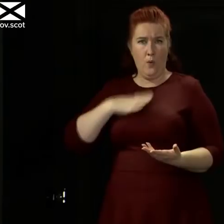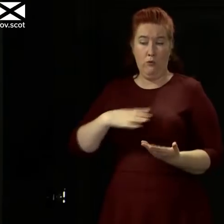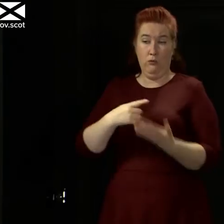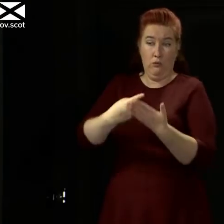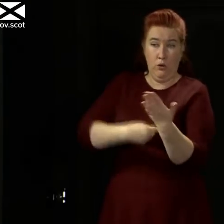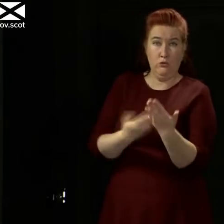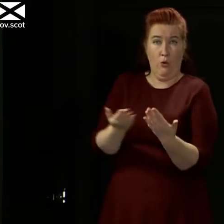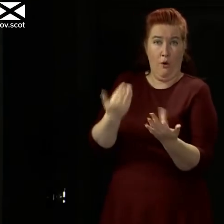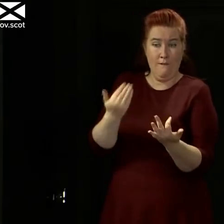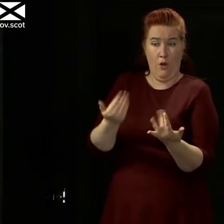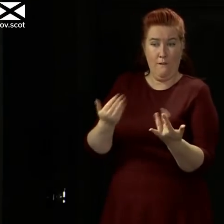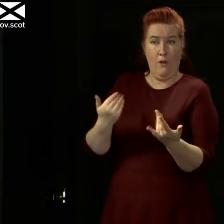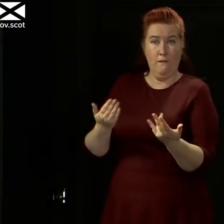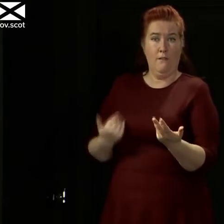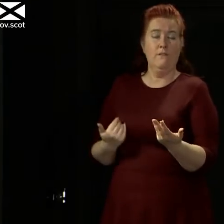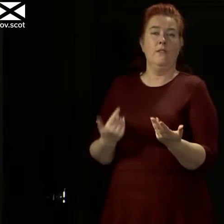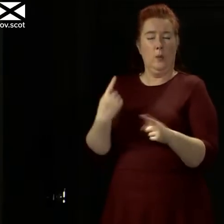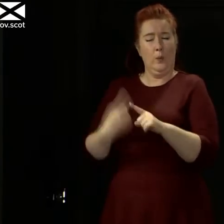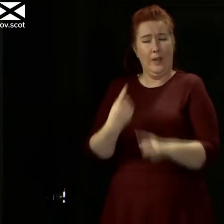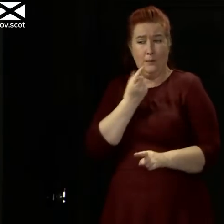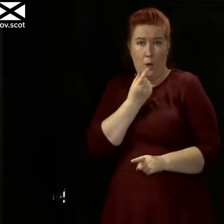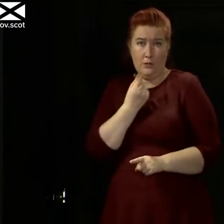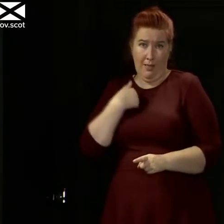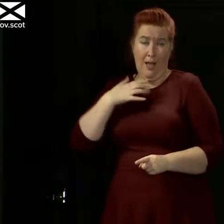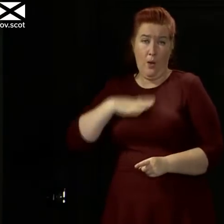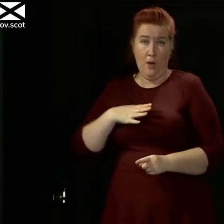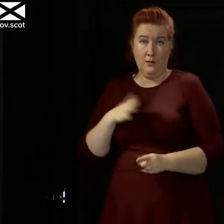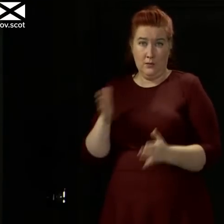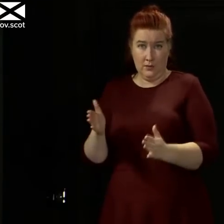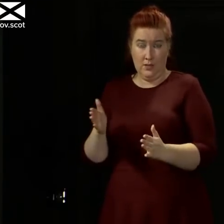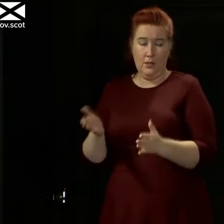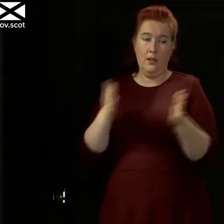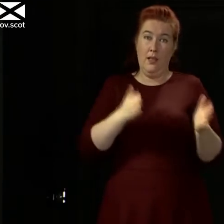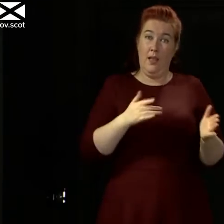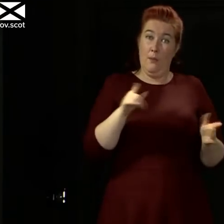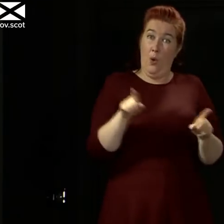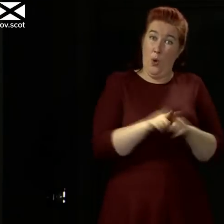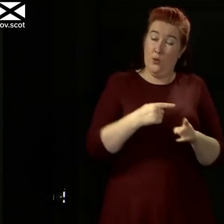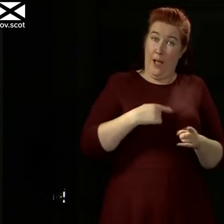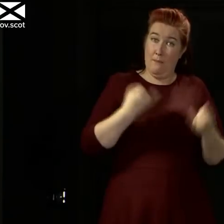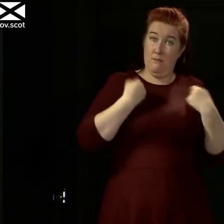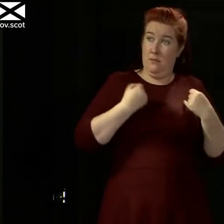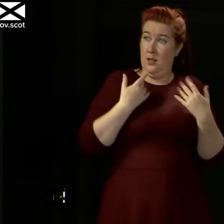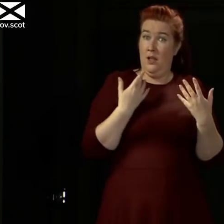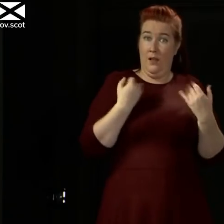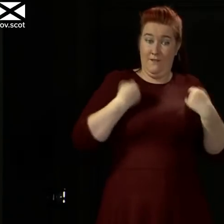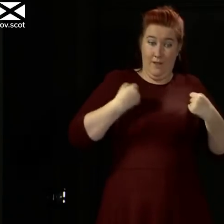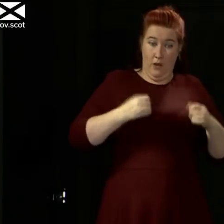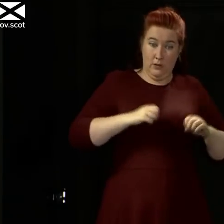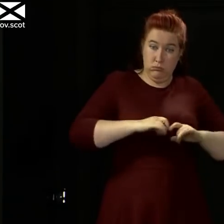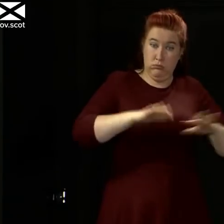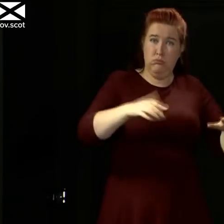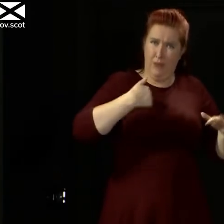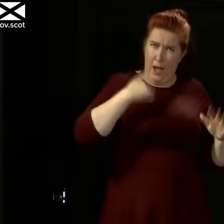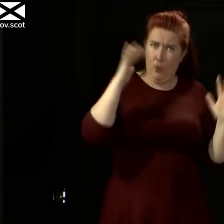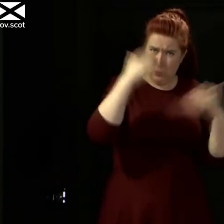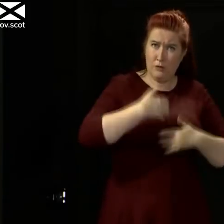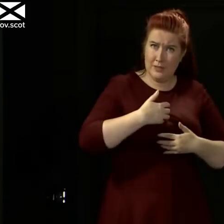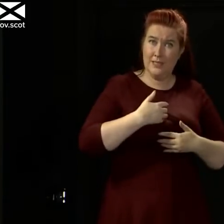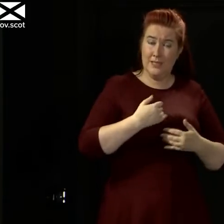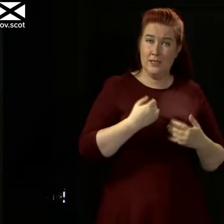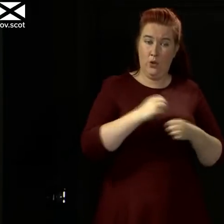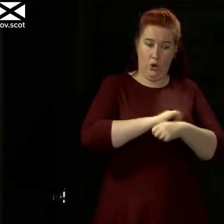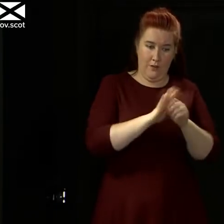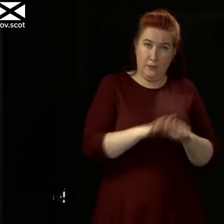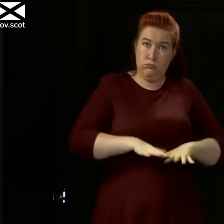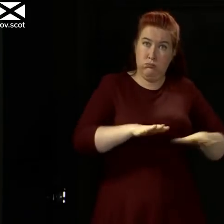lifted as quickly as possible. But I also worry about the impact of letting the virus run out of control again because not only do I know